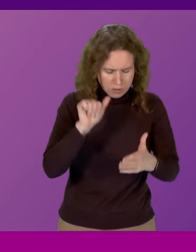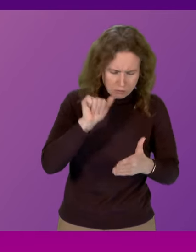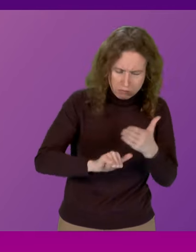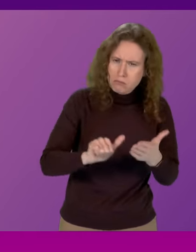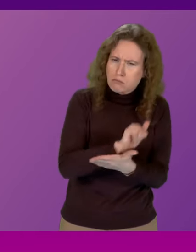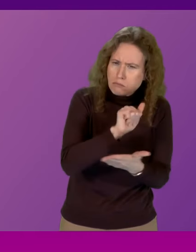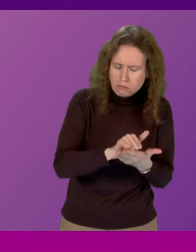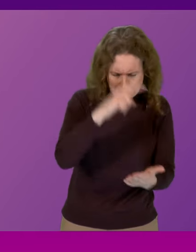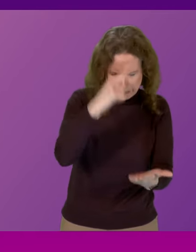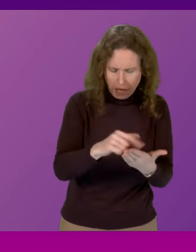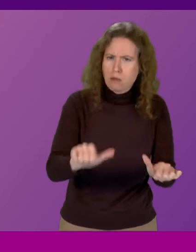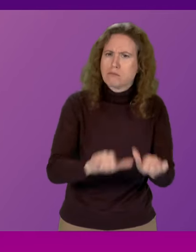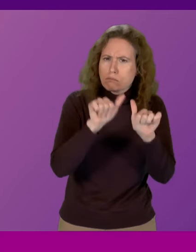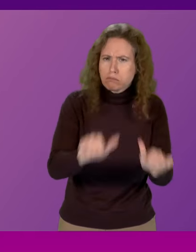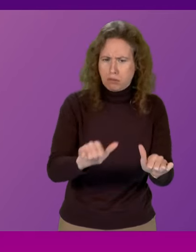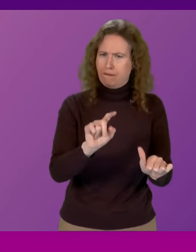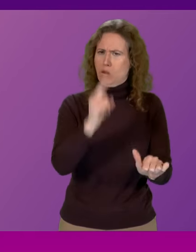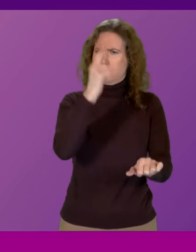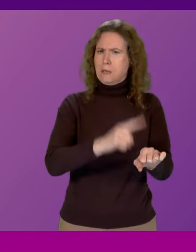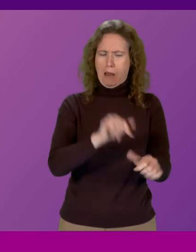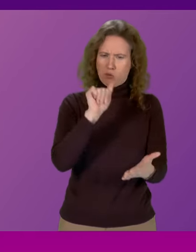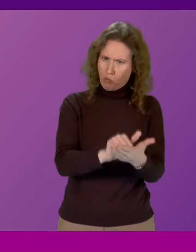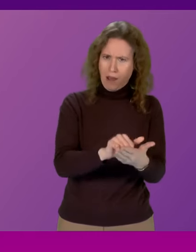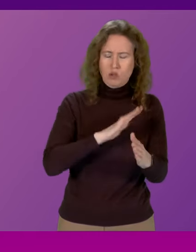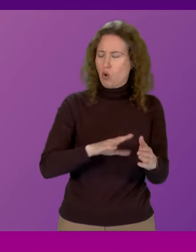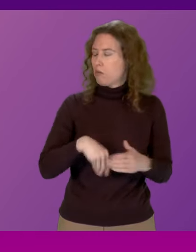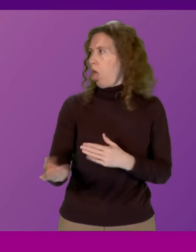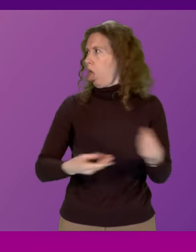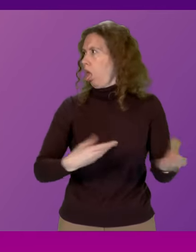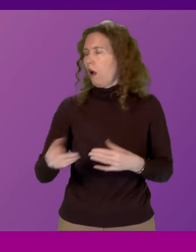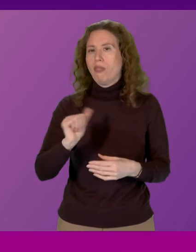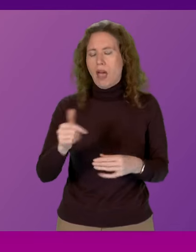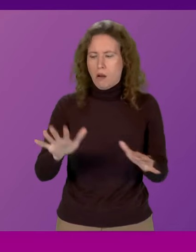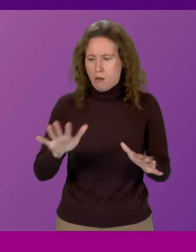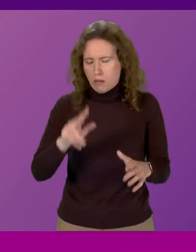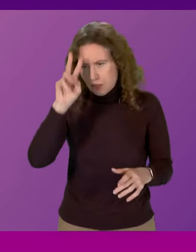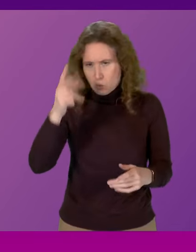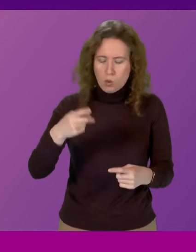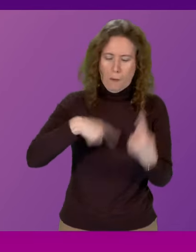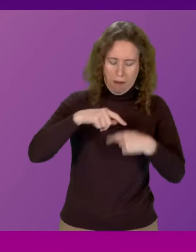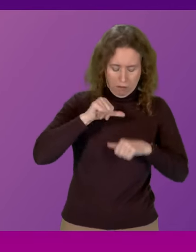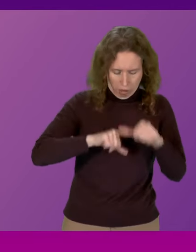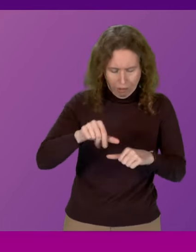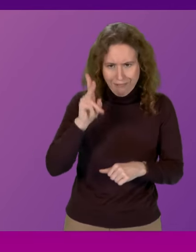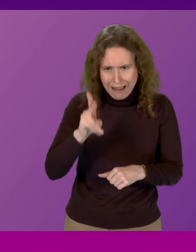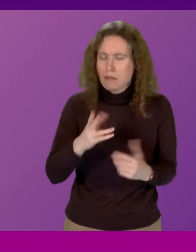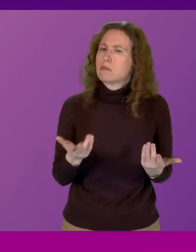get the right decision the first time around in as many cases as we possibly can but I will ensure that Jeremy Balfour gets a full update from the Cabinet Secretary in terms of the actions we're taking